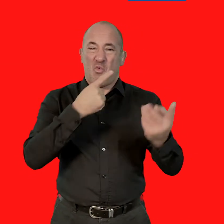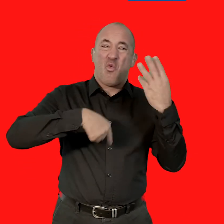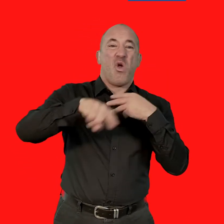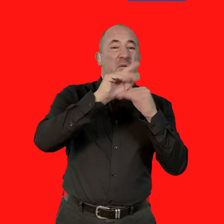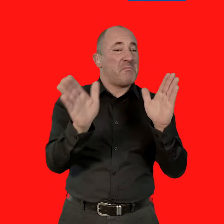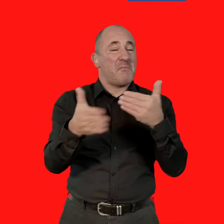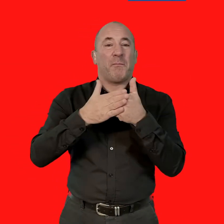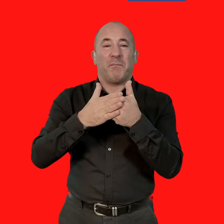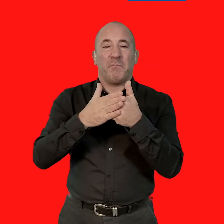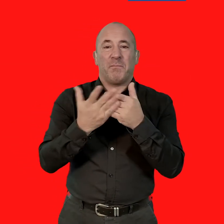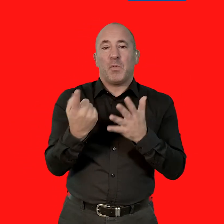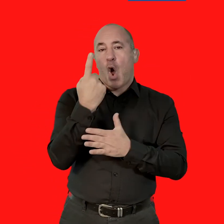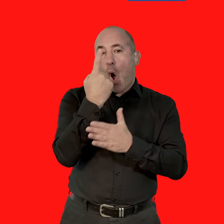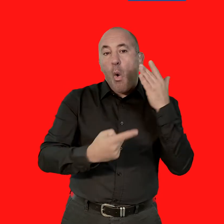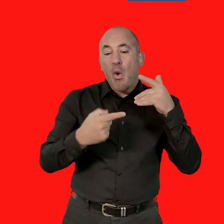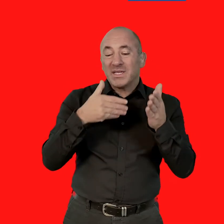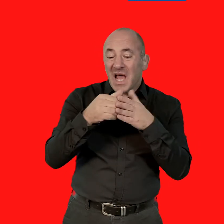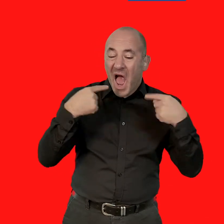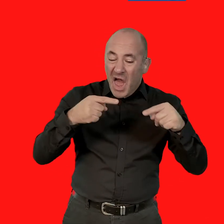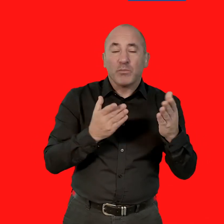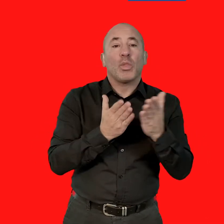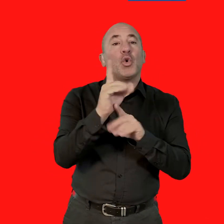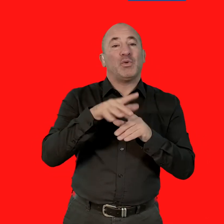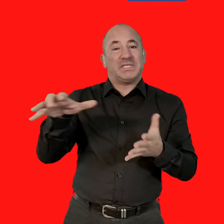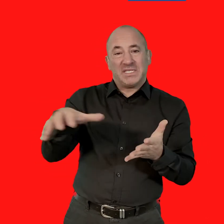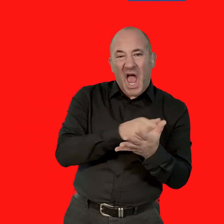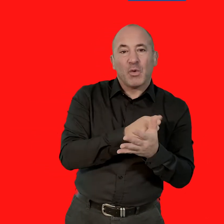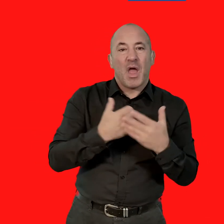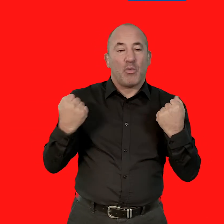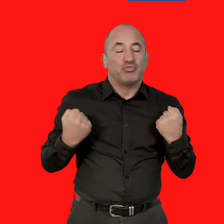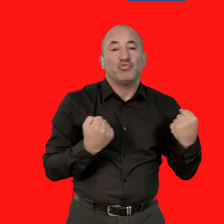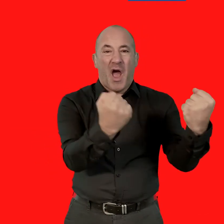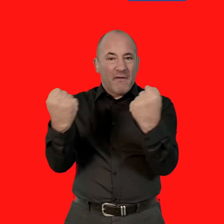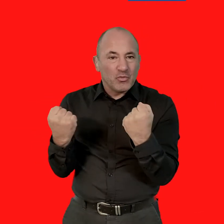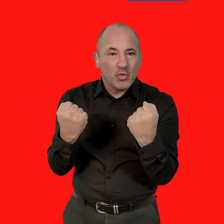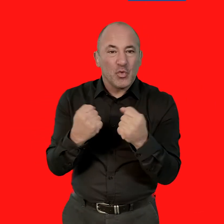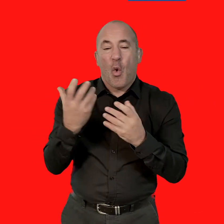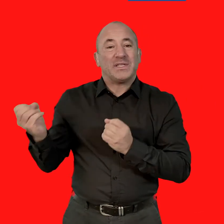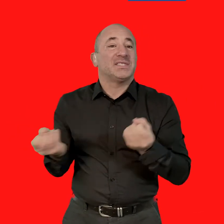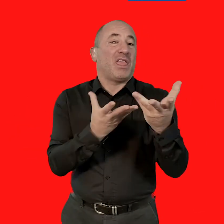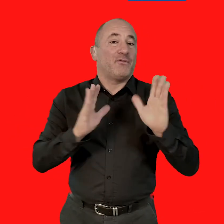Hospitality is closed, with the exception of sales by takeaway, drive-thru or delivery.